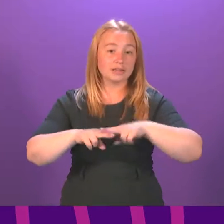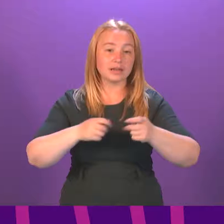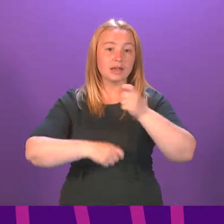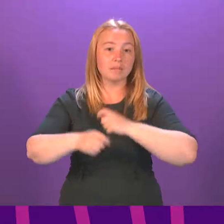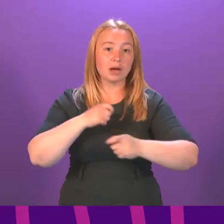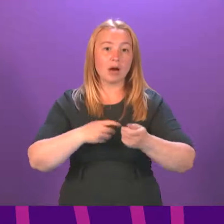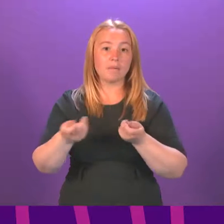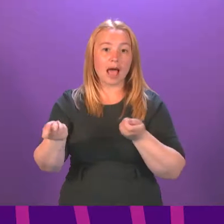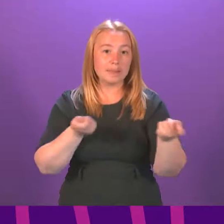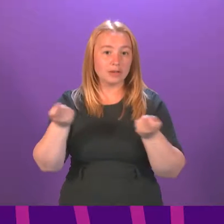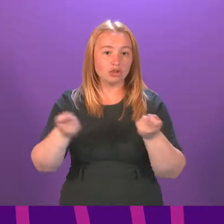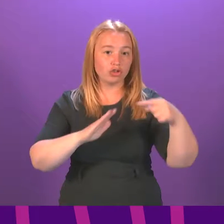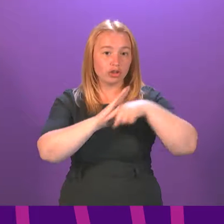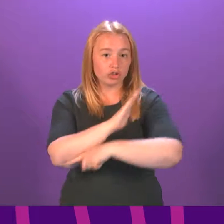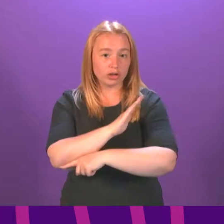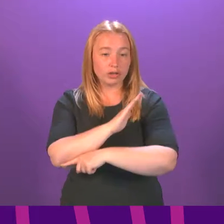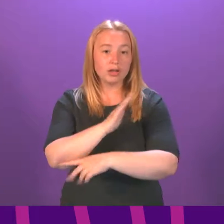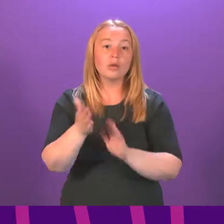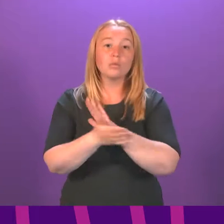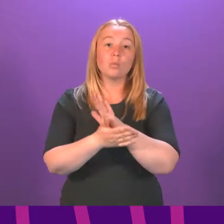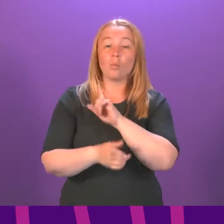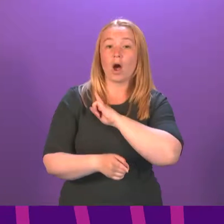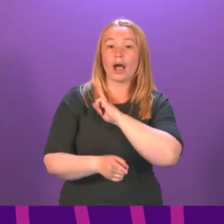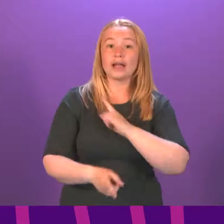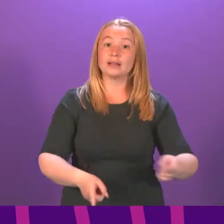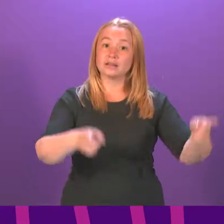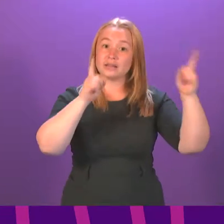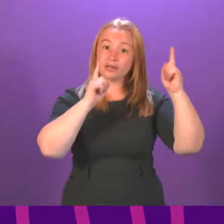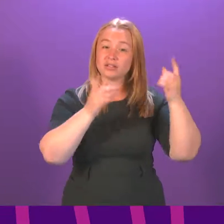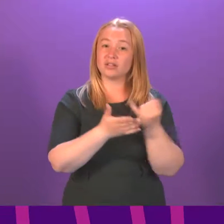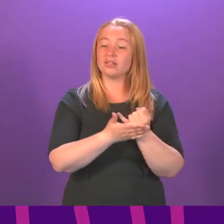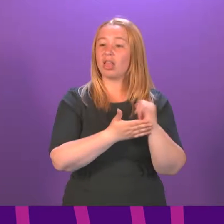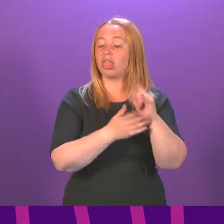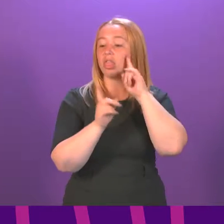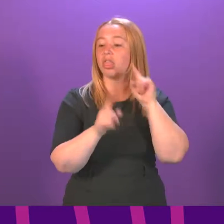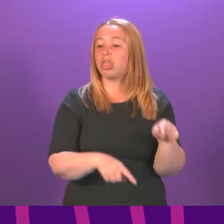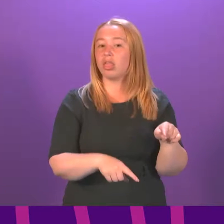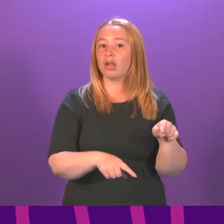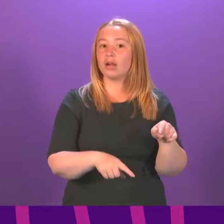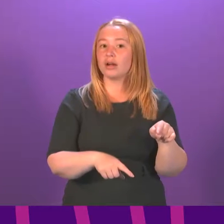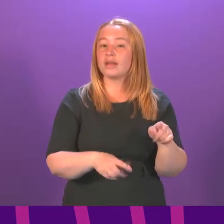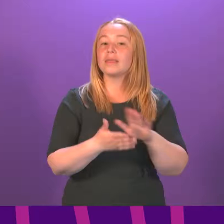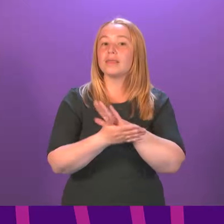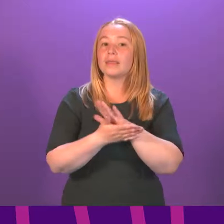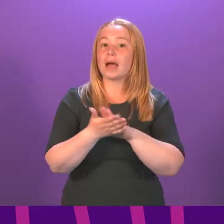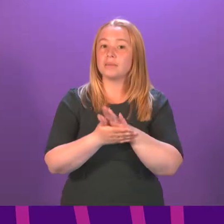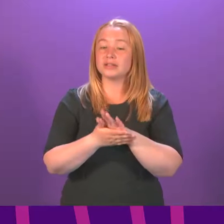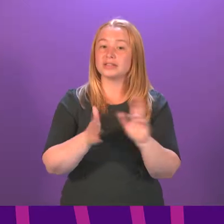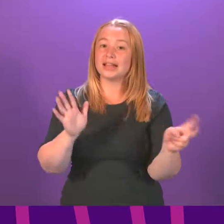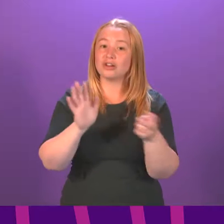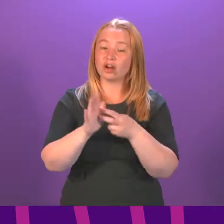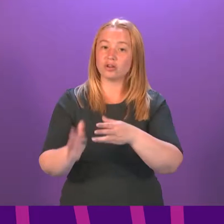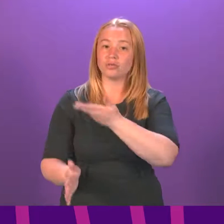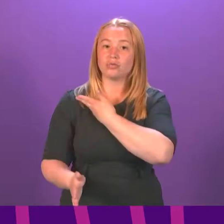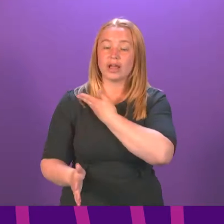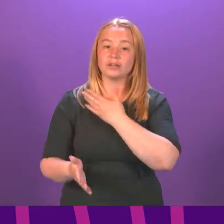August 2019, as a direct result of Minister's negligence in instructing C-MAL to undertake arbitration, they had the contractual right to